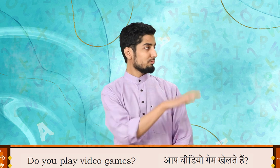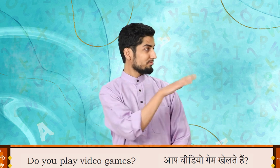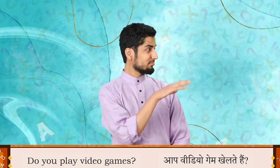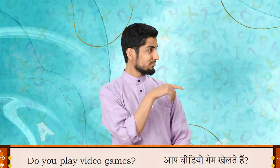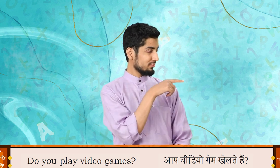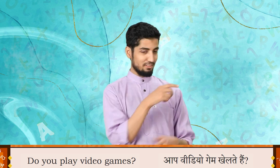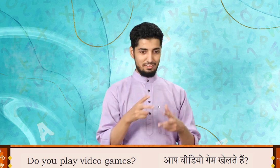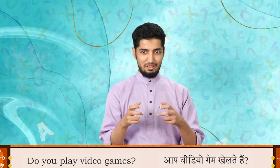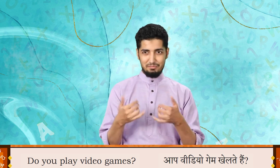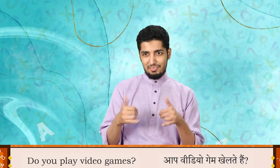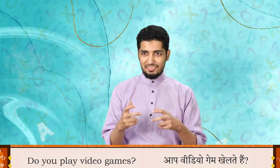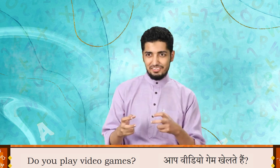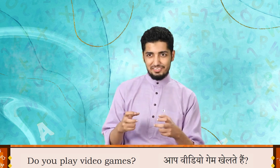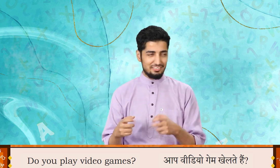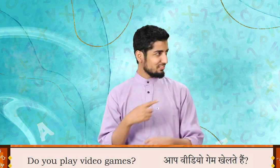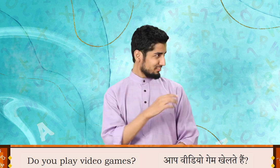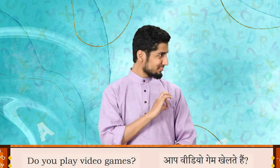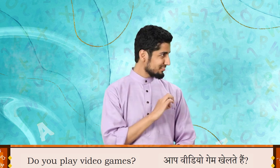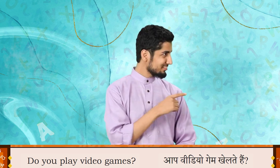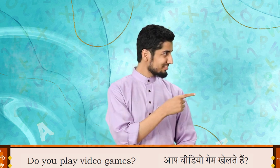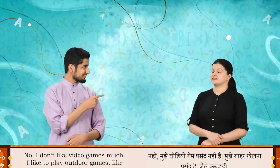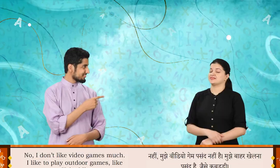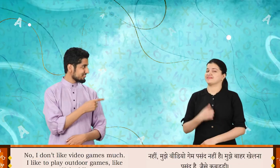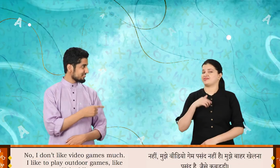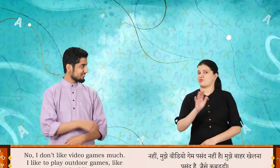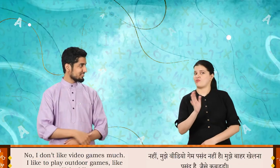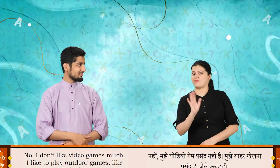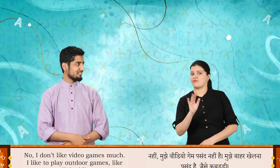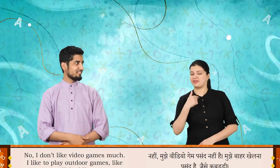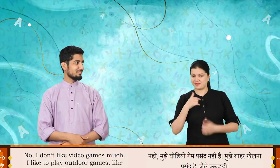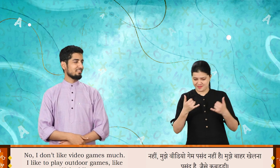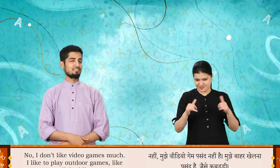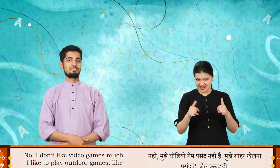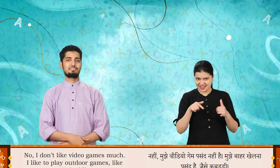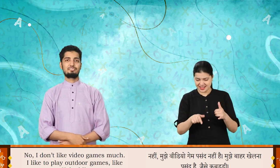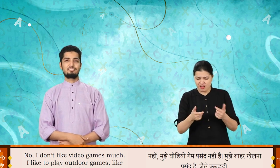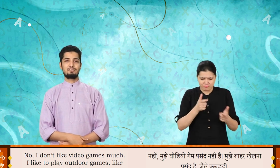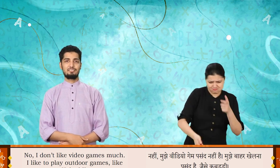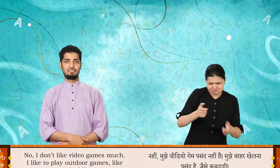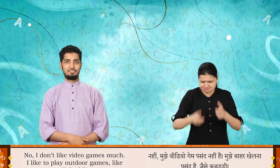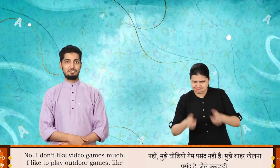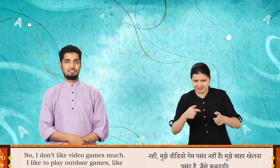Do you play video games? No. I don't like video games much.